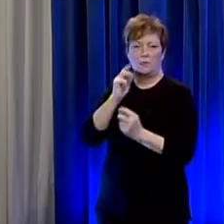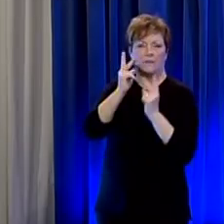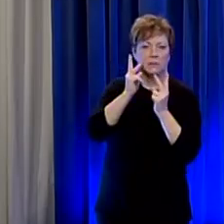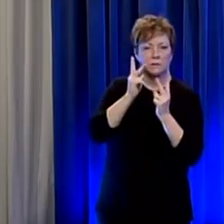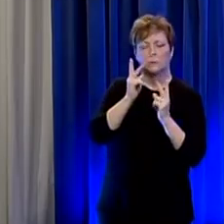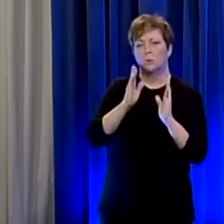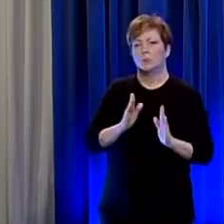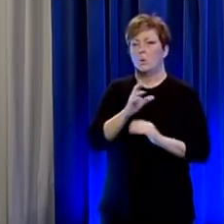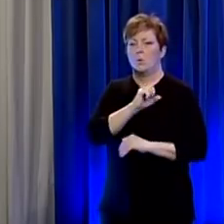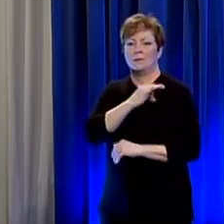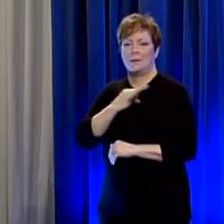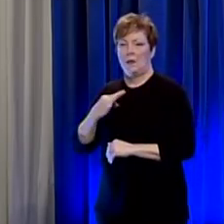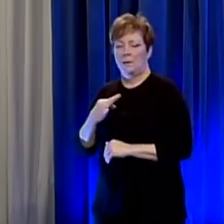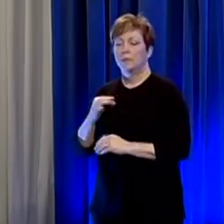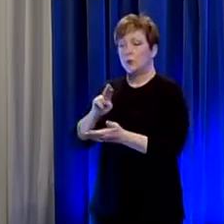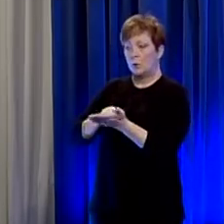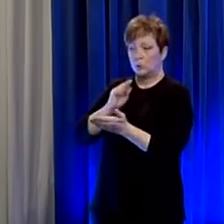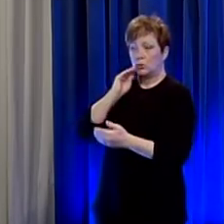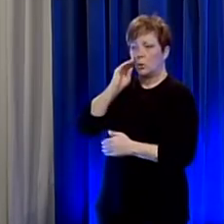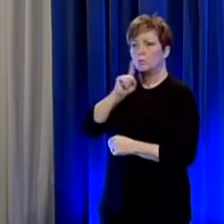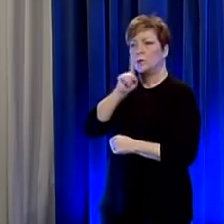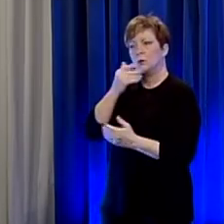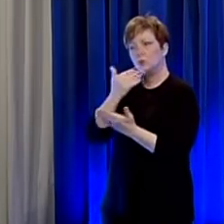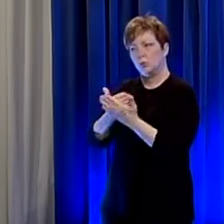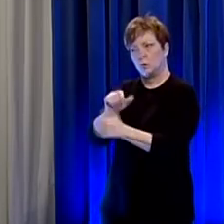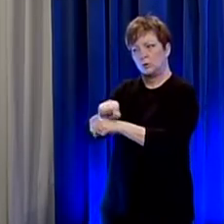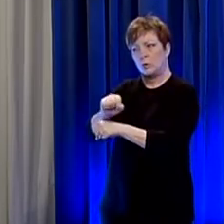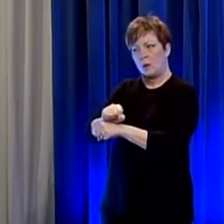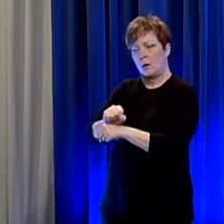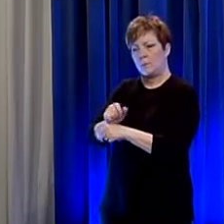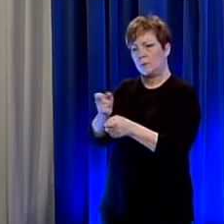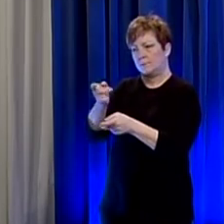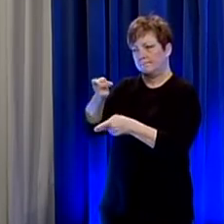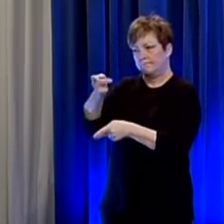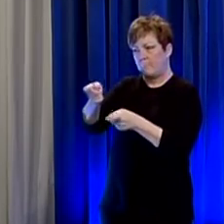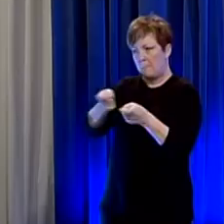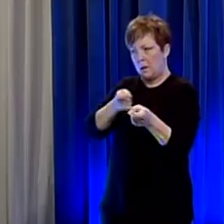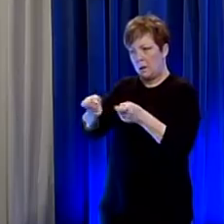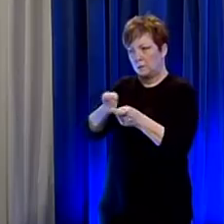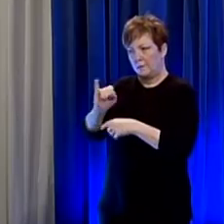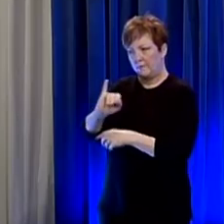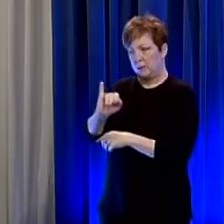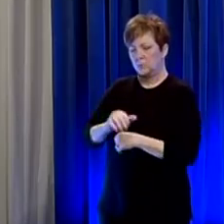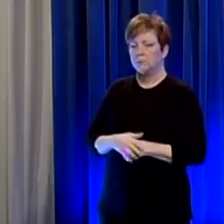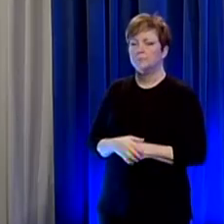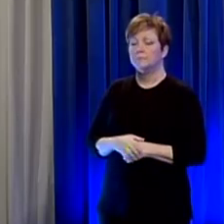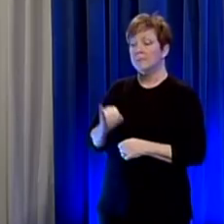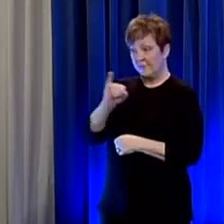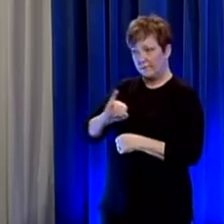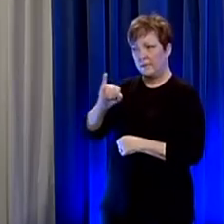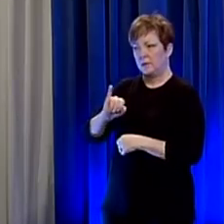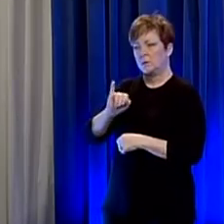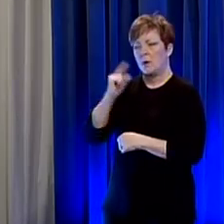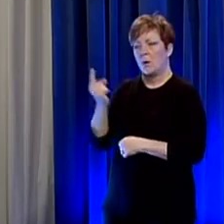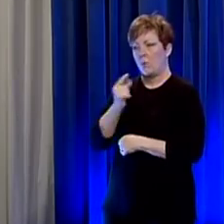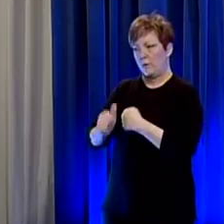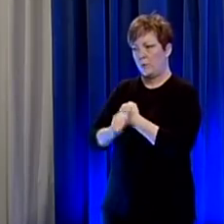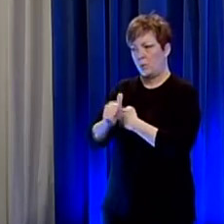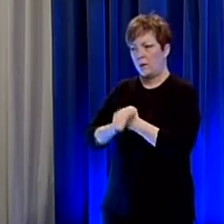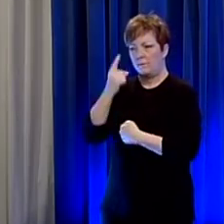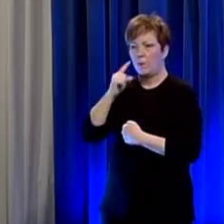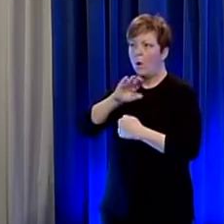homes actually do a really good job of handling infections um infections are a threat for all you know